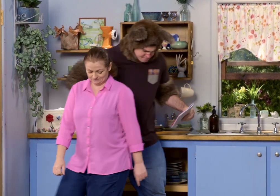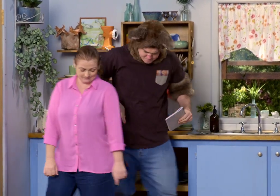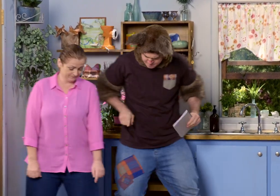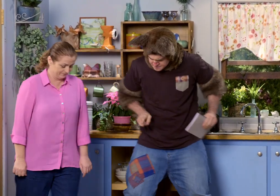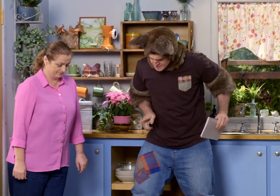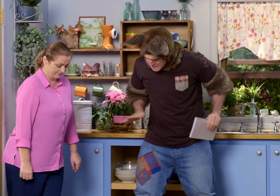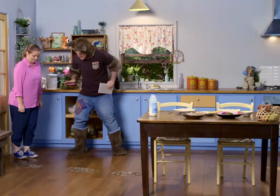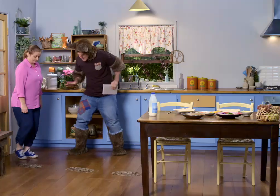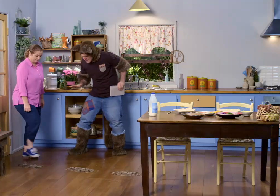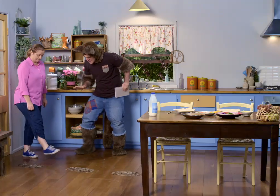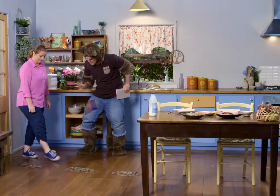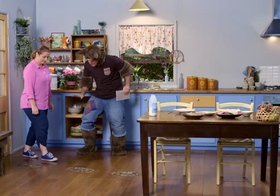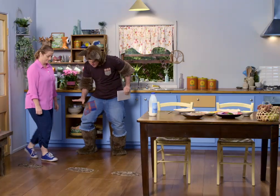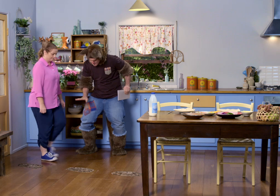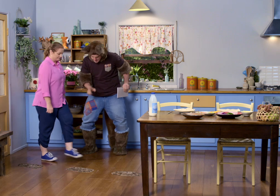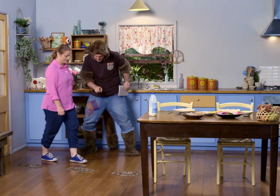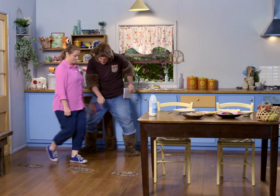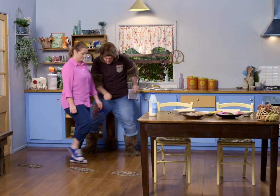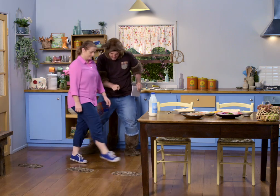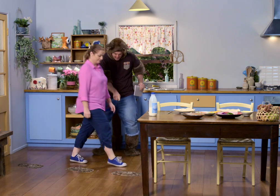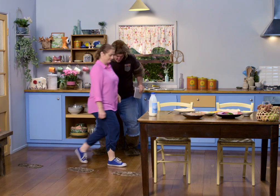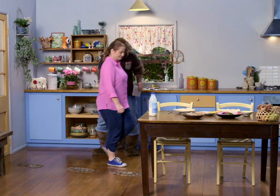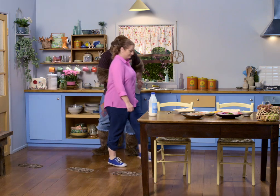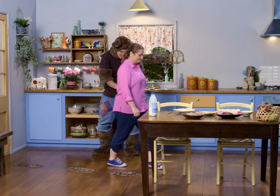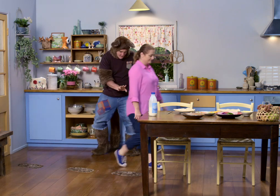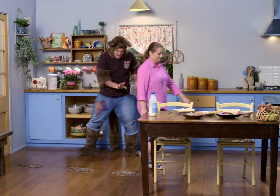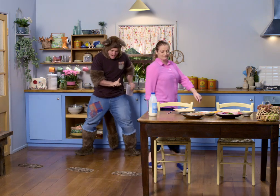Hmm. Right. Left. Right. Left.